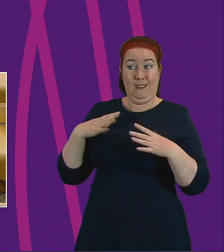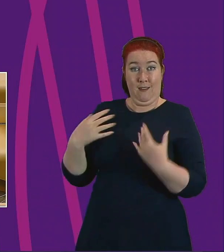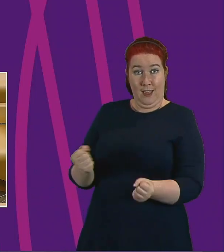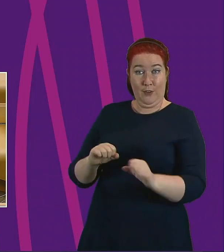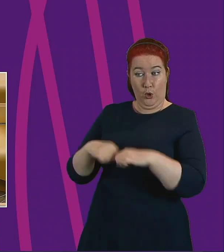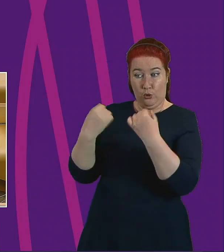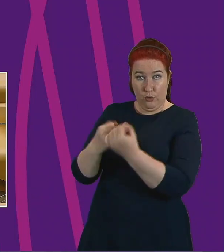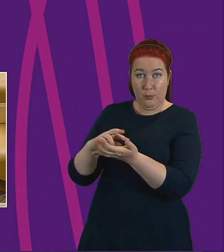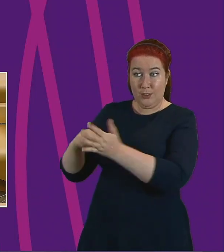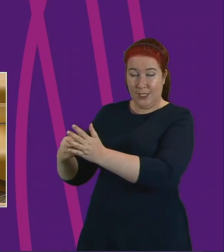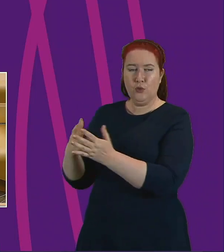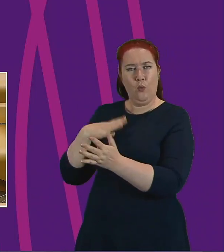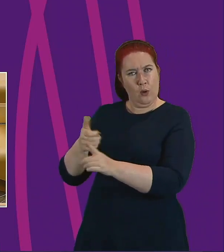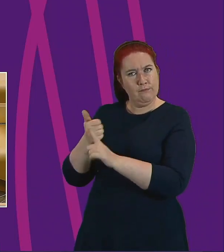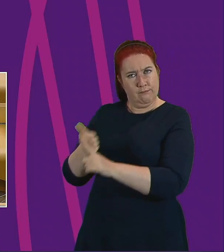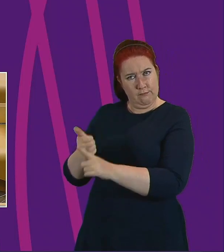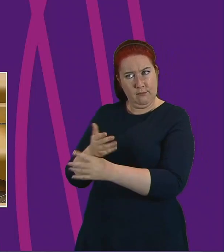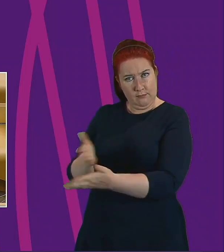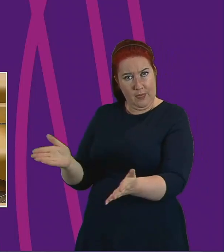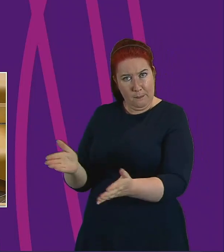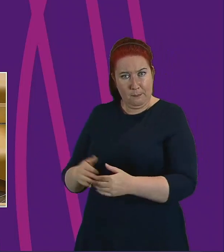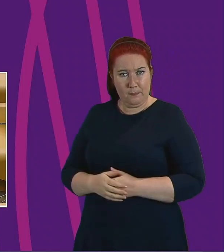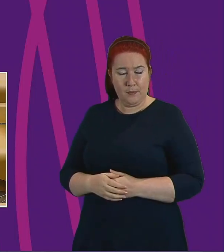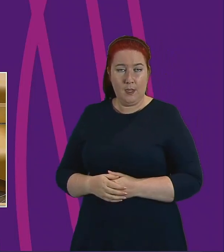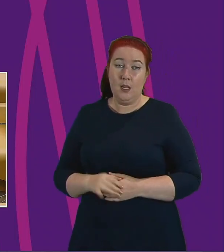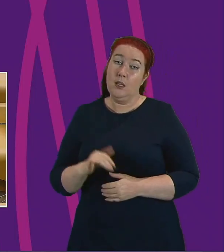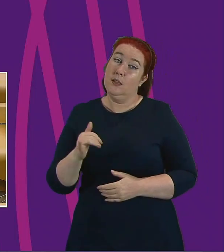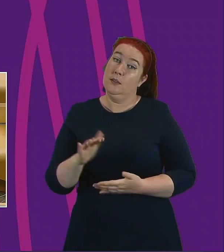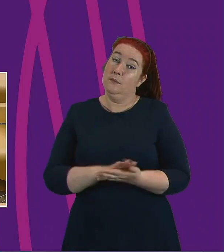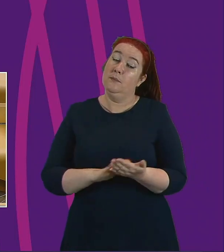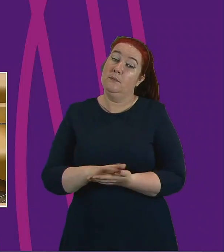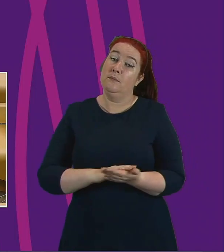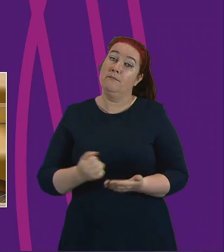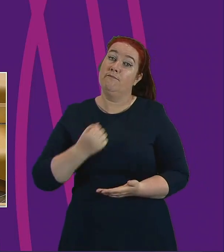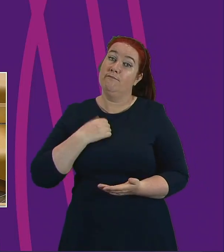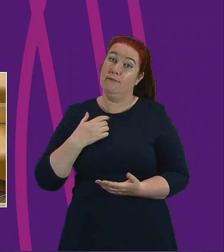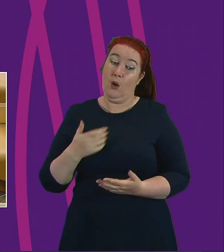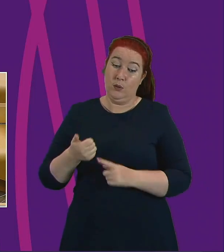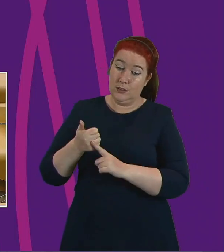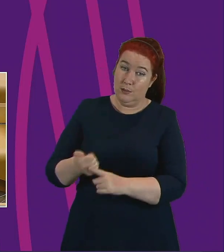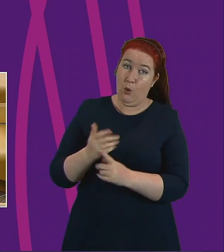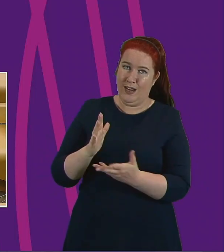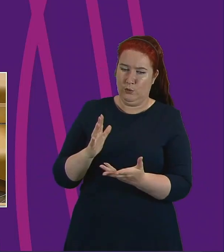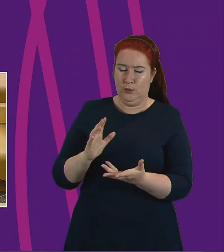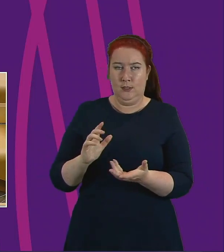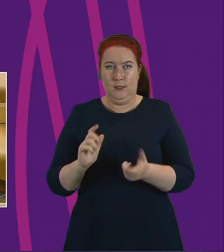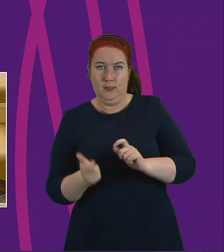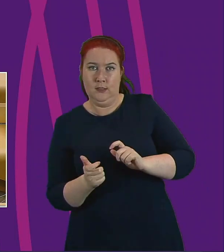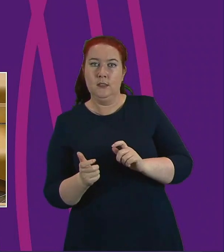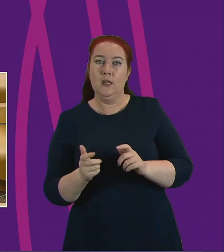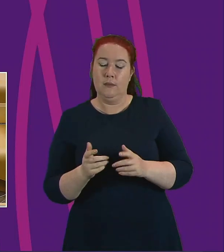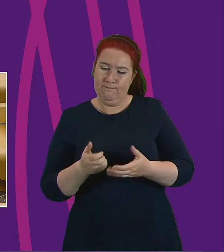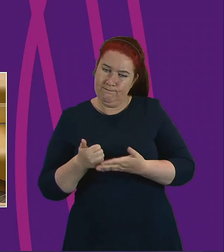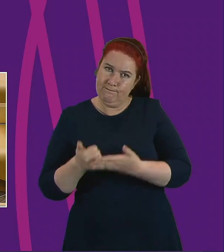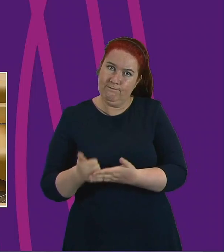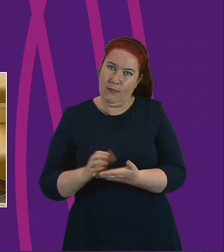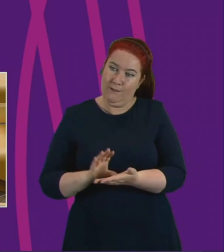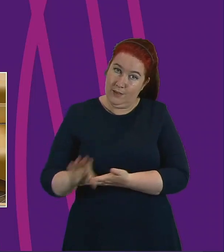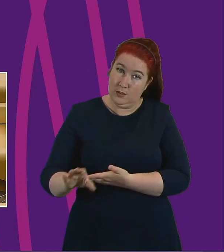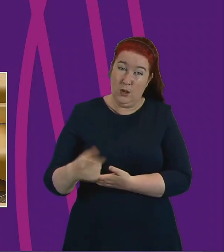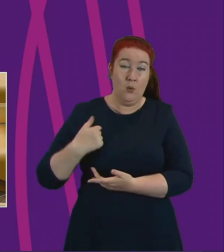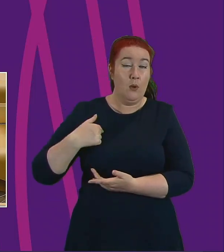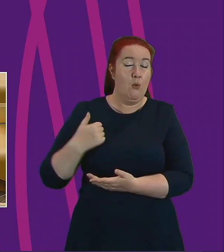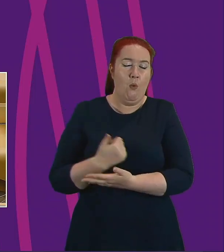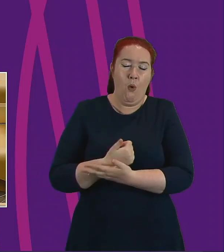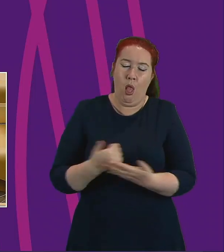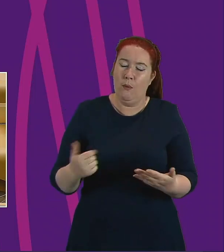And that may mean a step change to ensure that support is financial. We've always been amazed and impressed by the fact